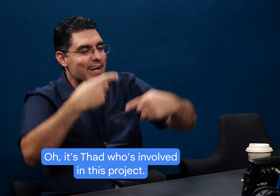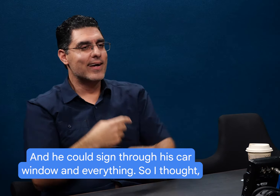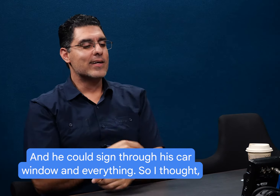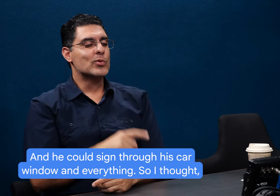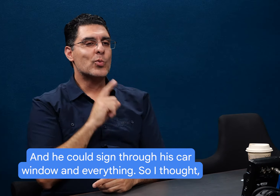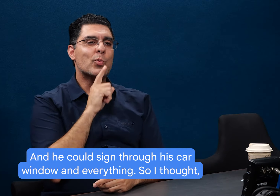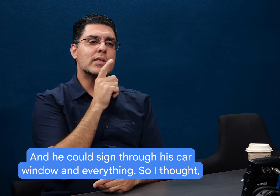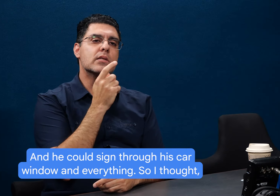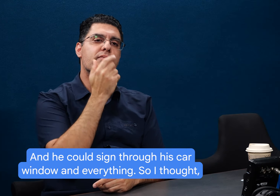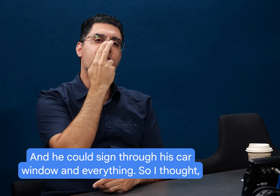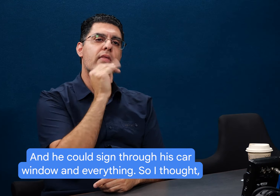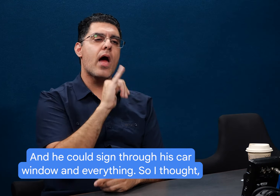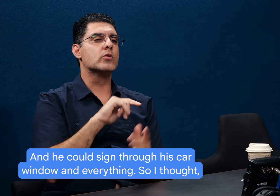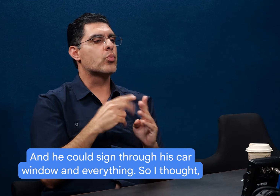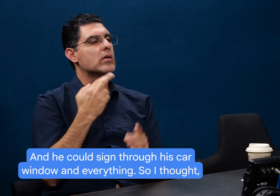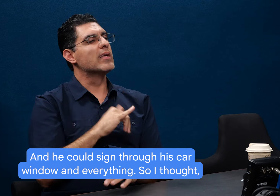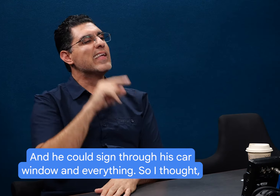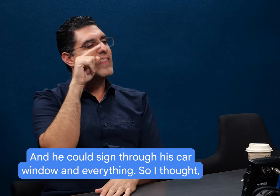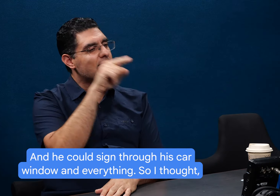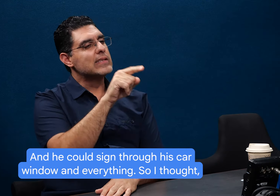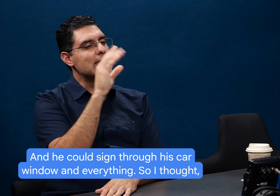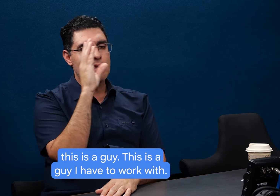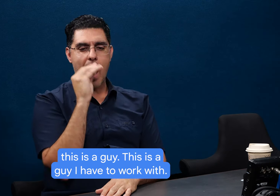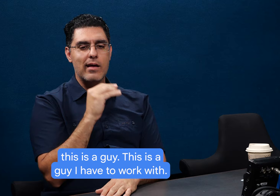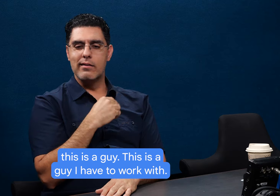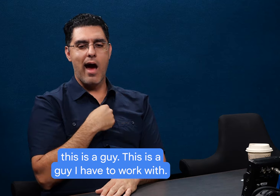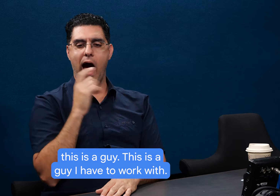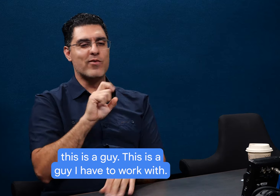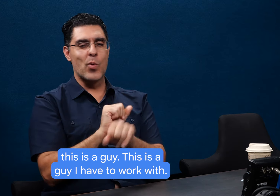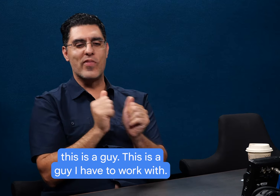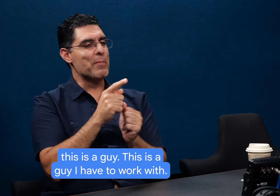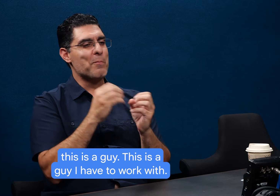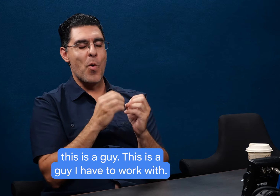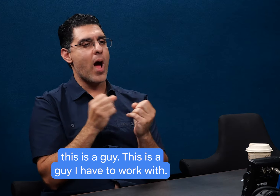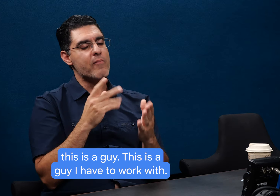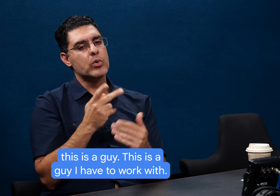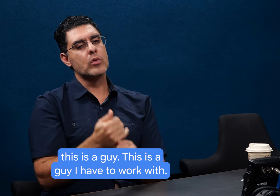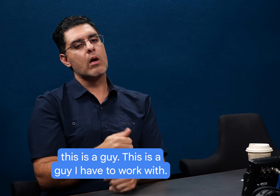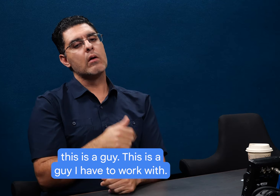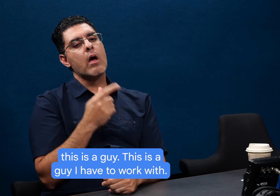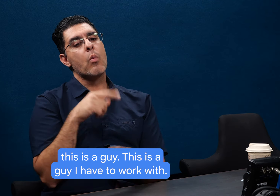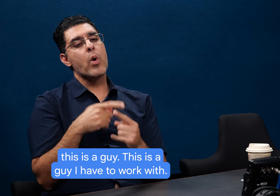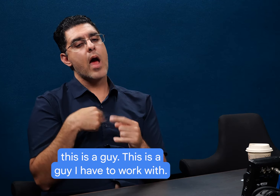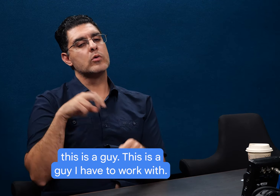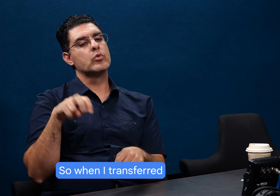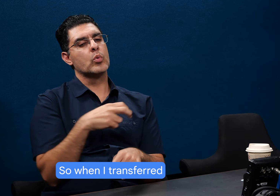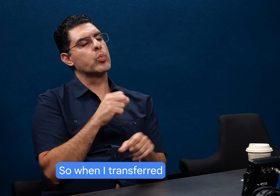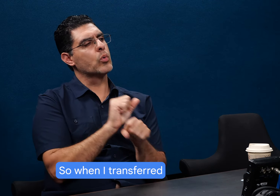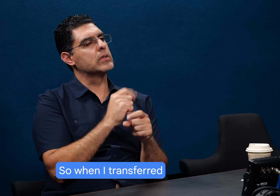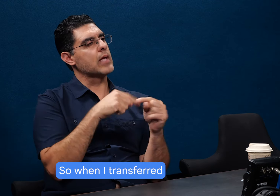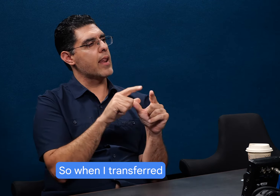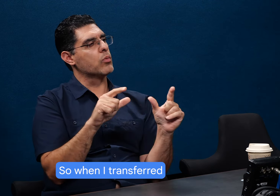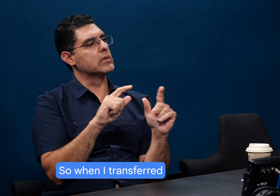project. And he could sign through his car window and everything. So I thought, this is a guy this is a guy I have to work with. So